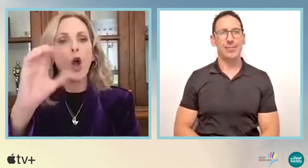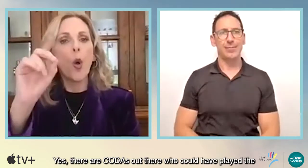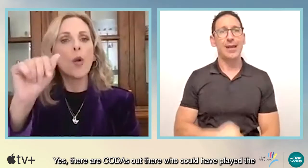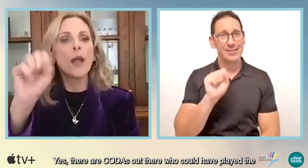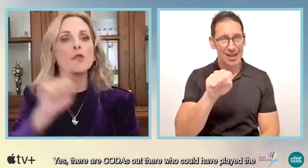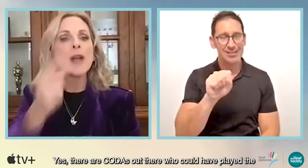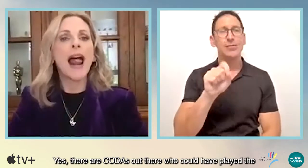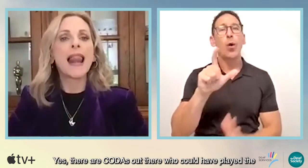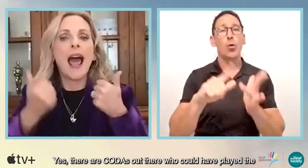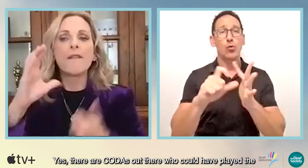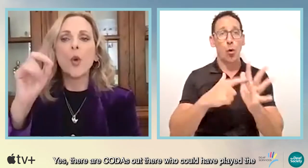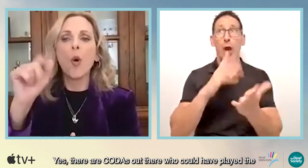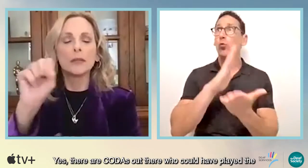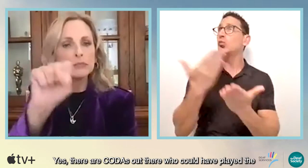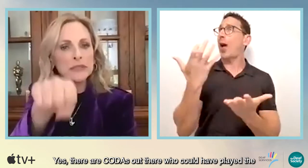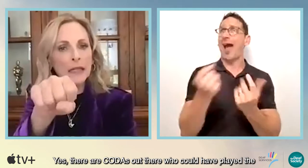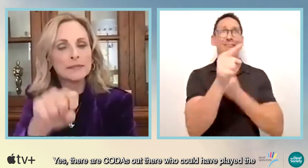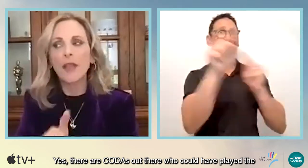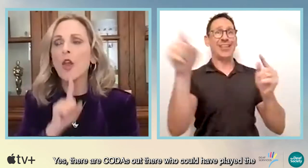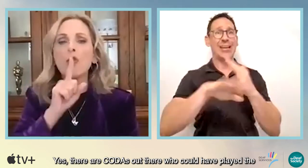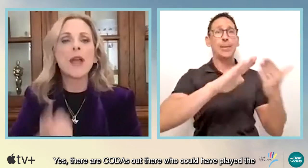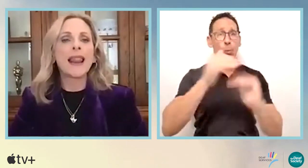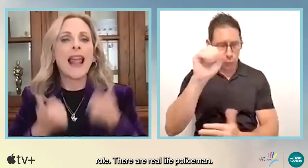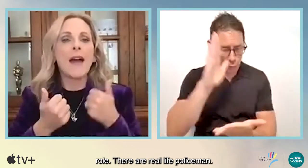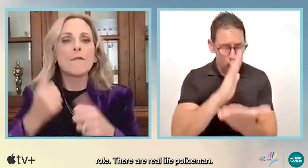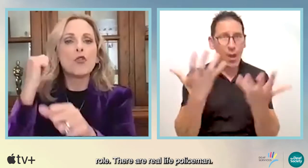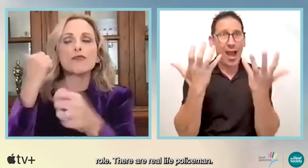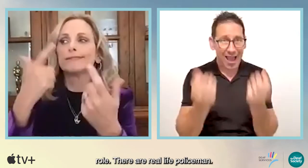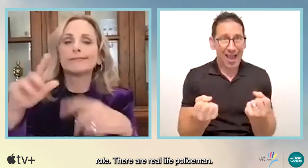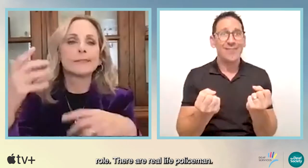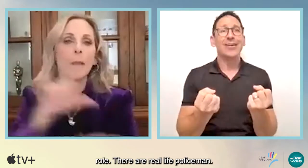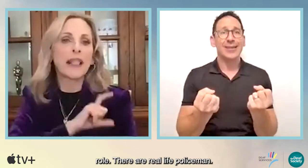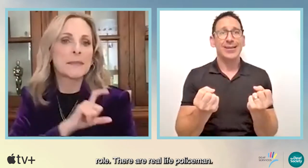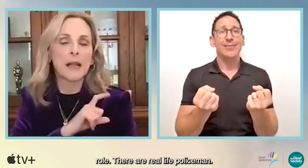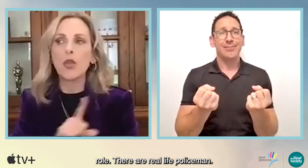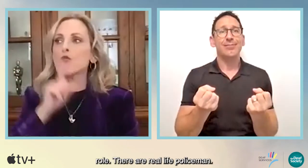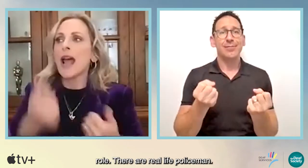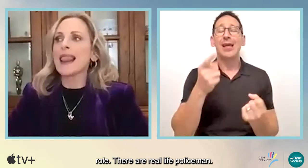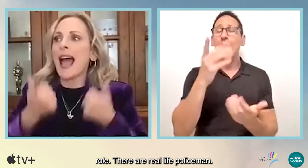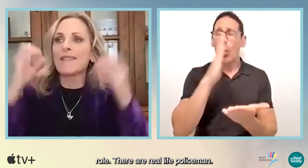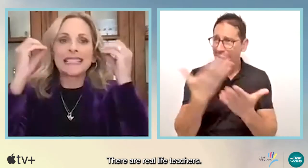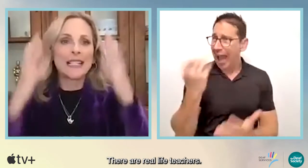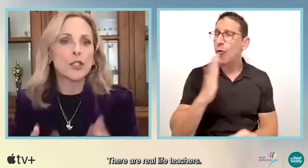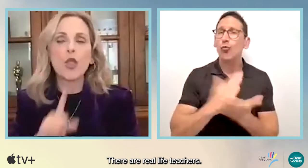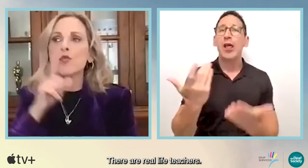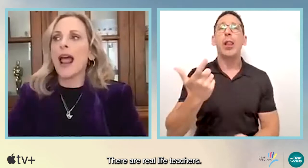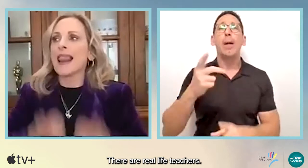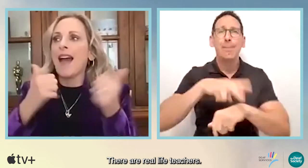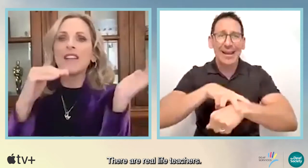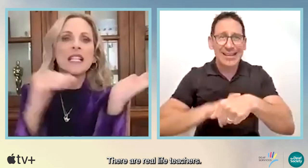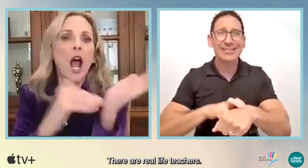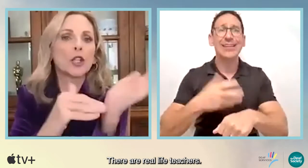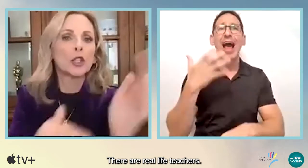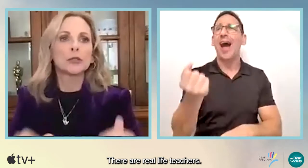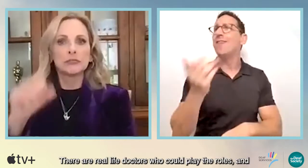Yes, there are Codas out there who could have played the role. There are real life policemen. There are real life teachers.